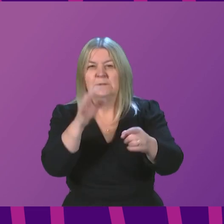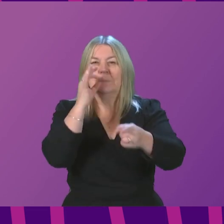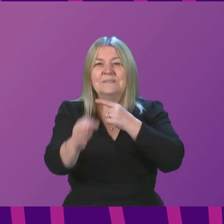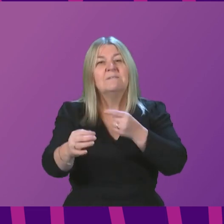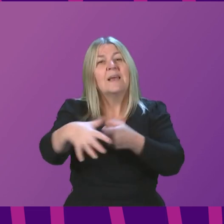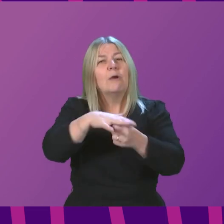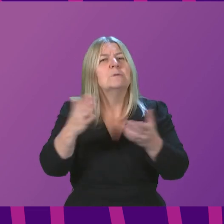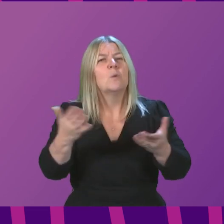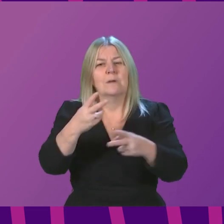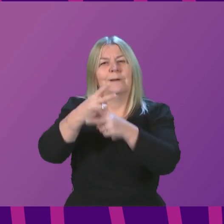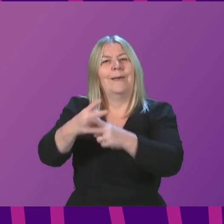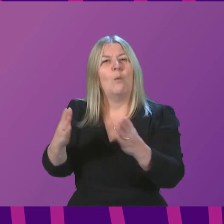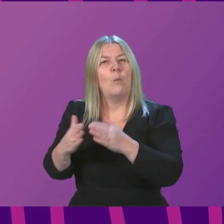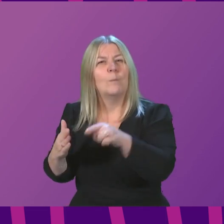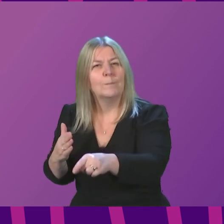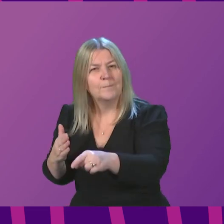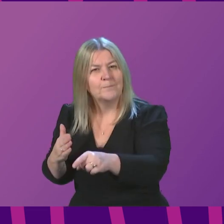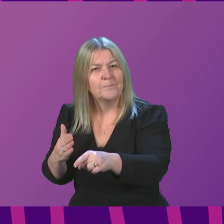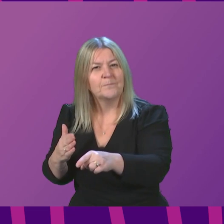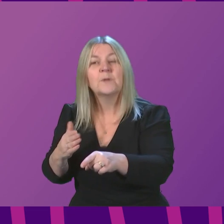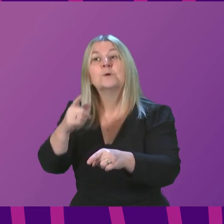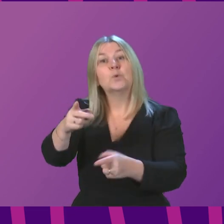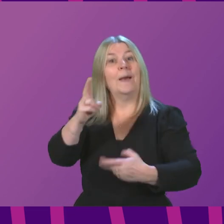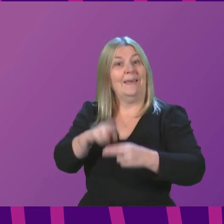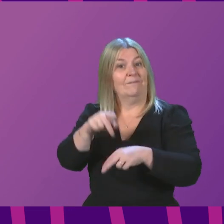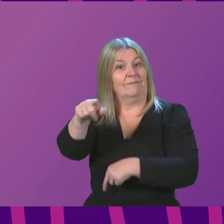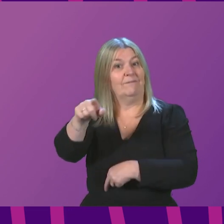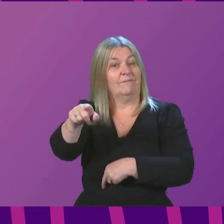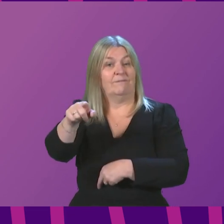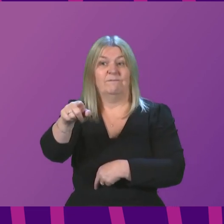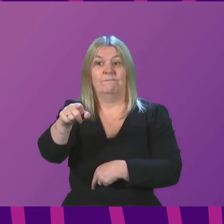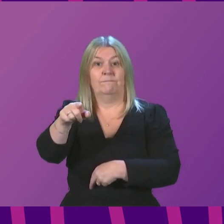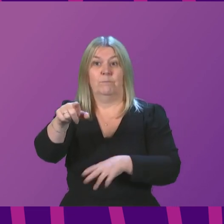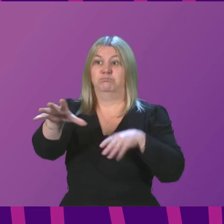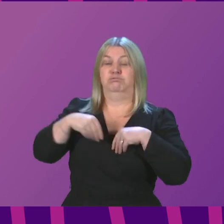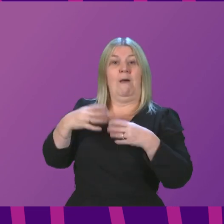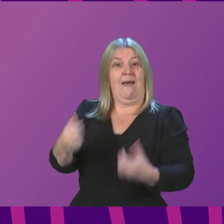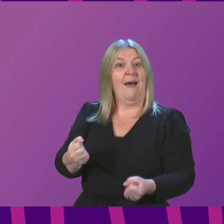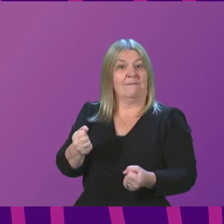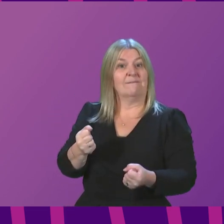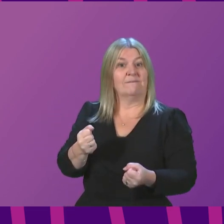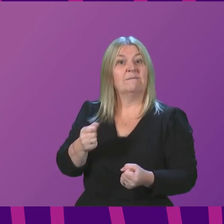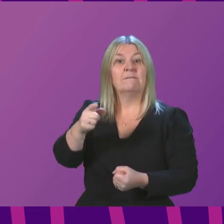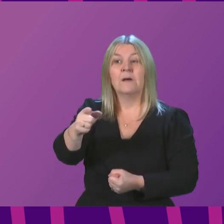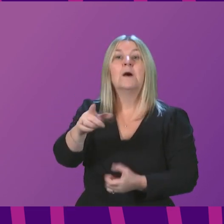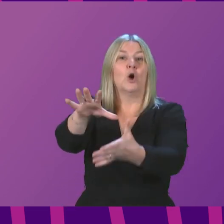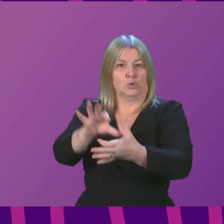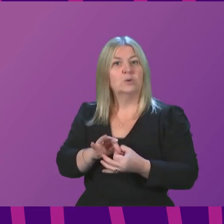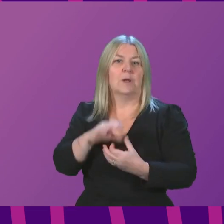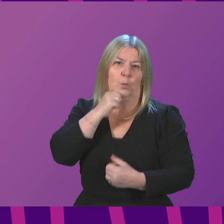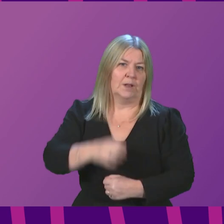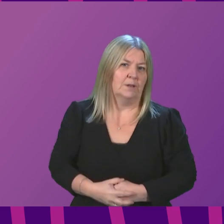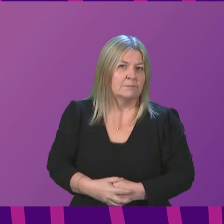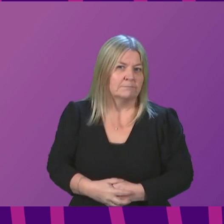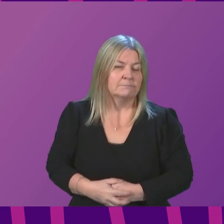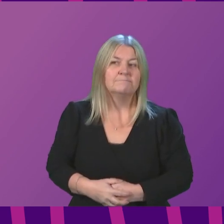The majority of us, if we test positive, will be contacted by text or email, rather than by phone. If you are contacted by Test